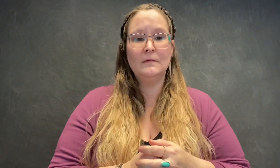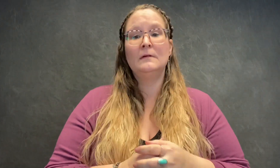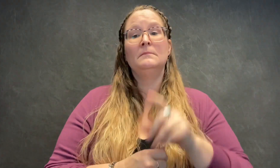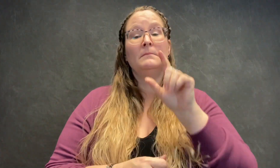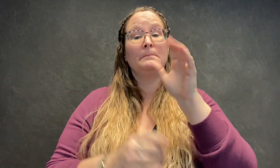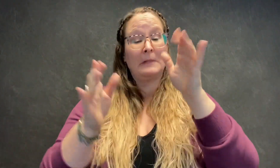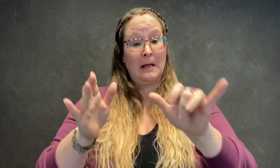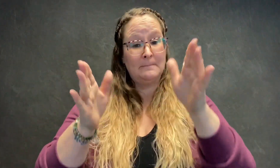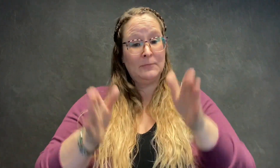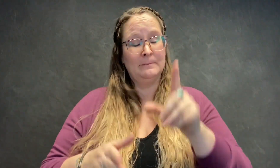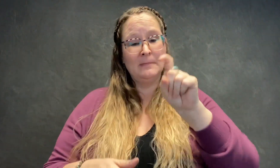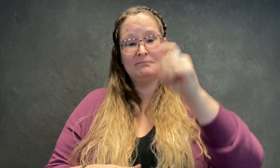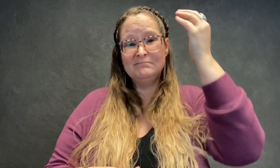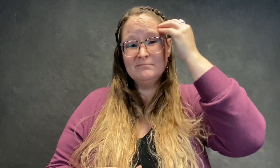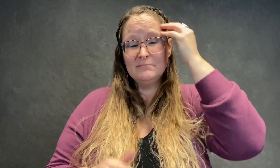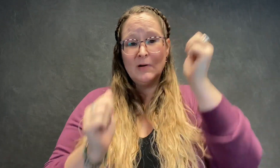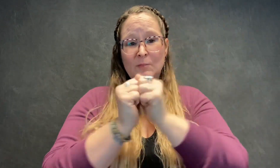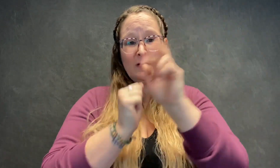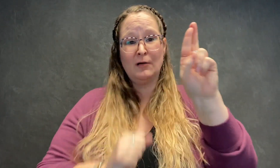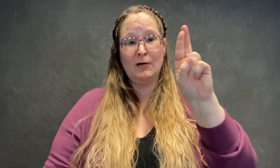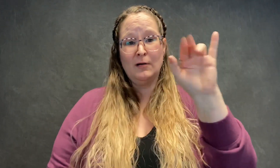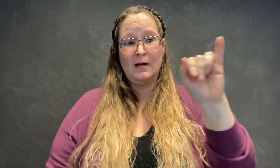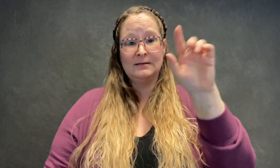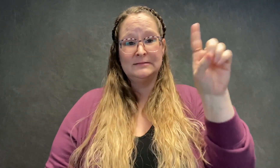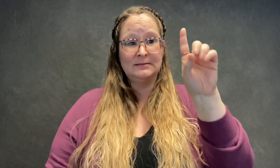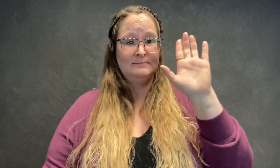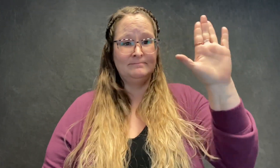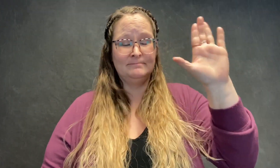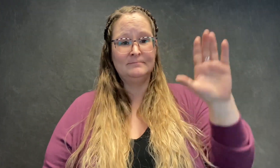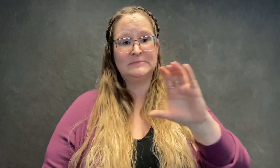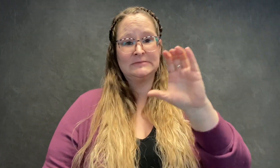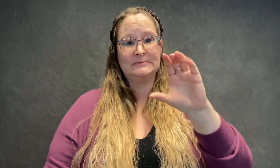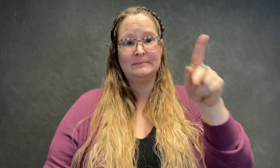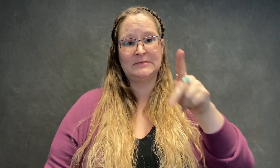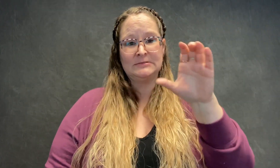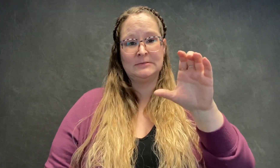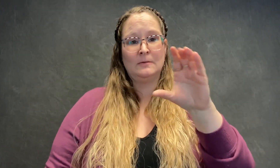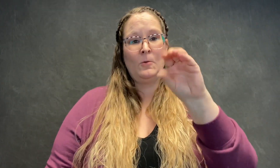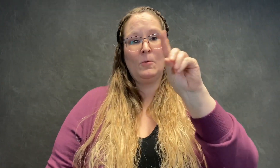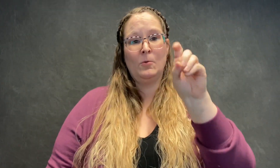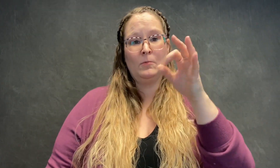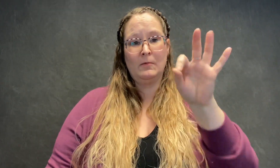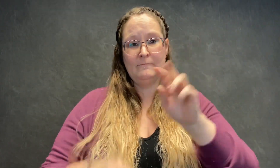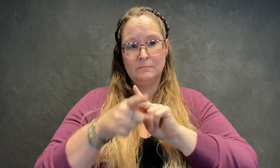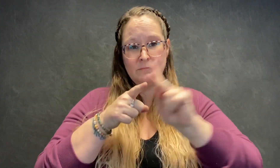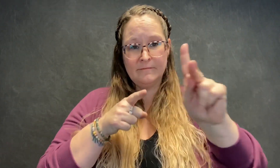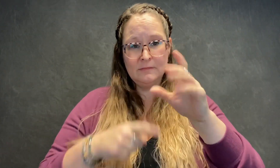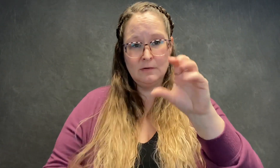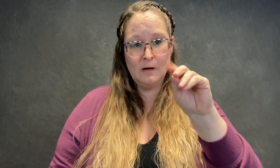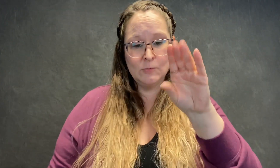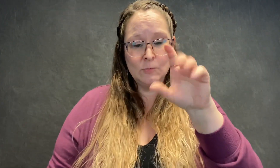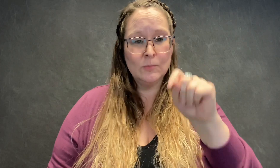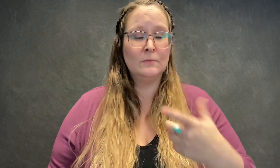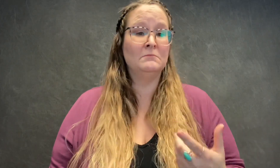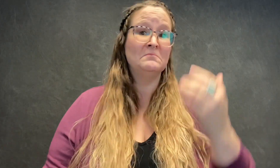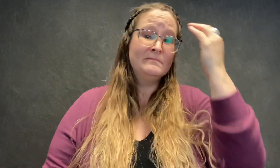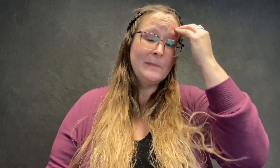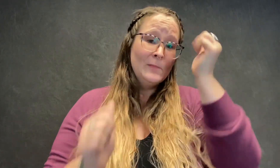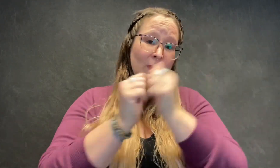familiar with the Registry of Interpreters for the Deaf and the Code of Professional Conduct for Interpreters. Also knowledgeable about